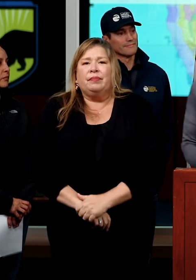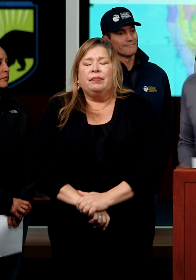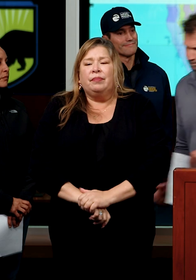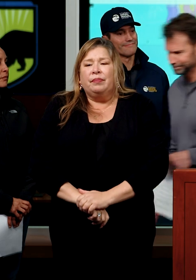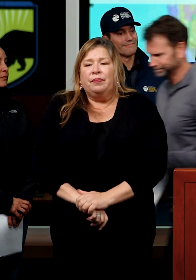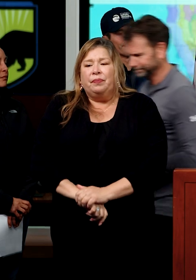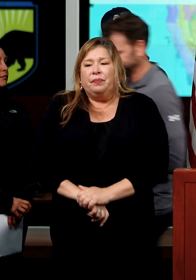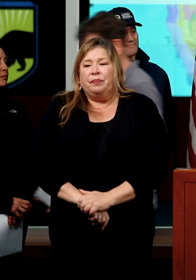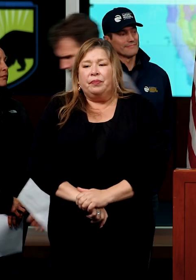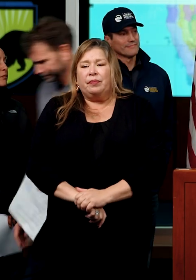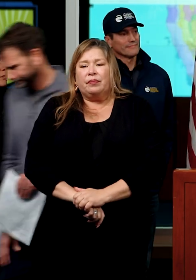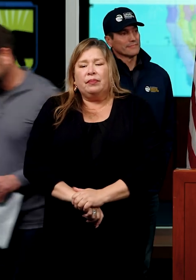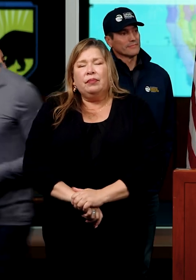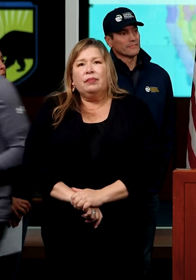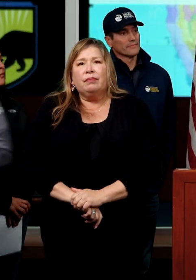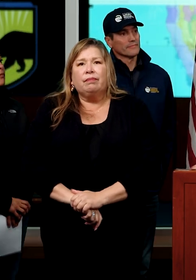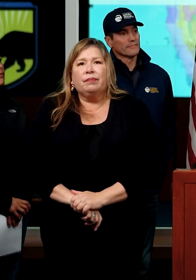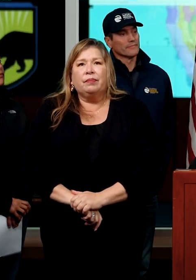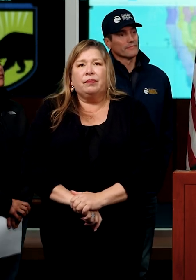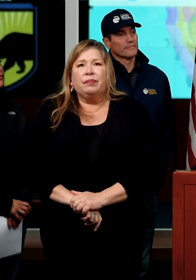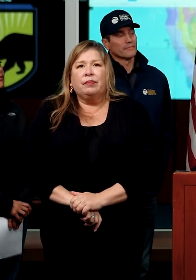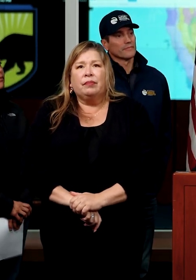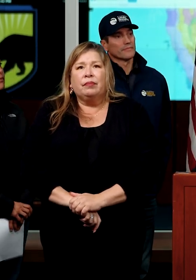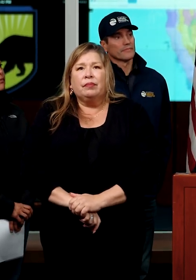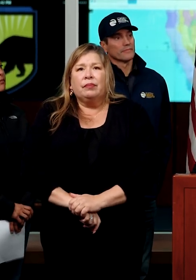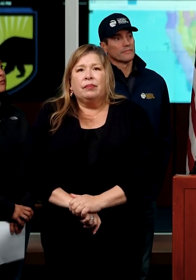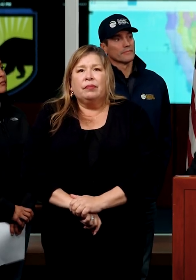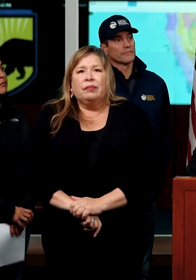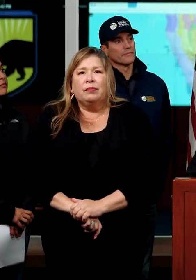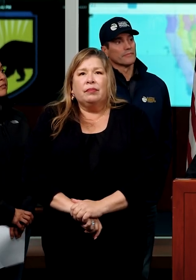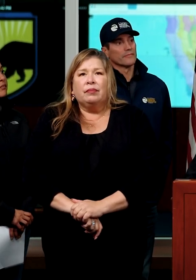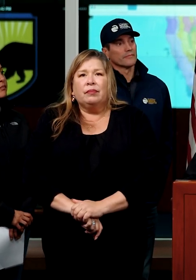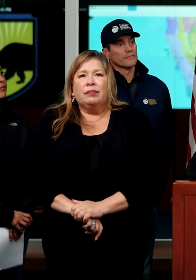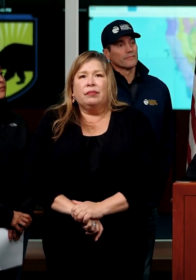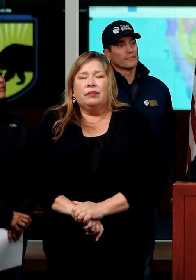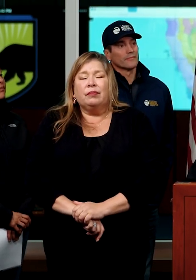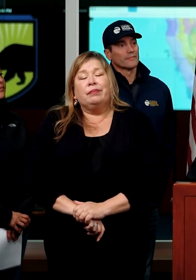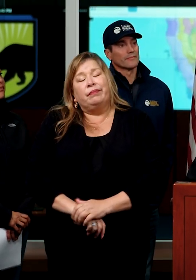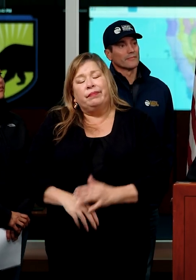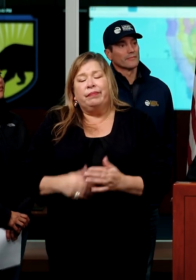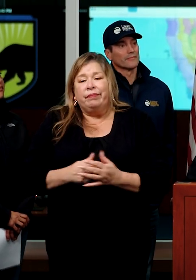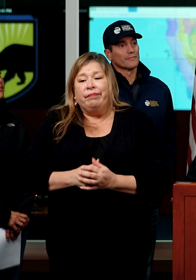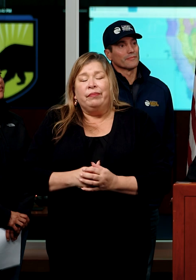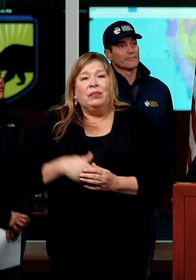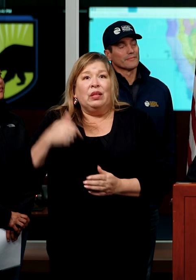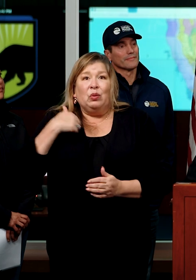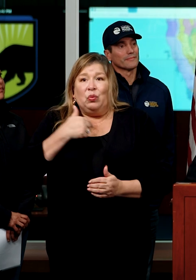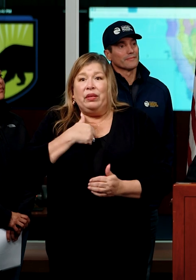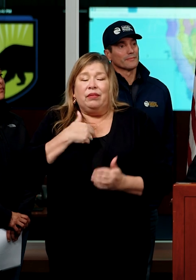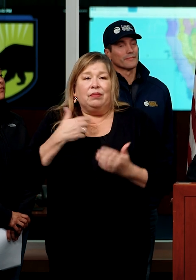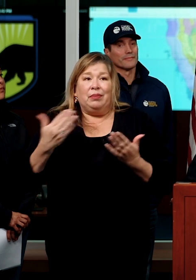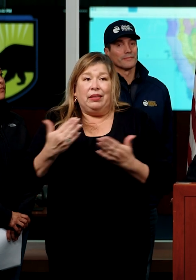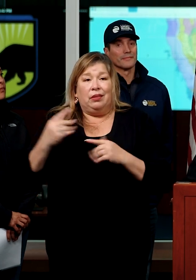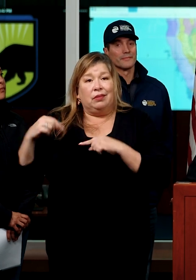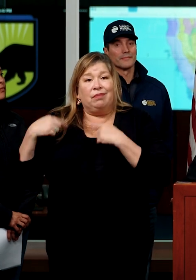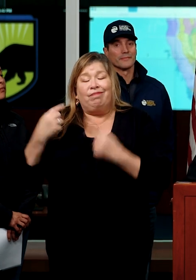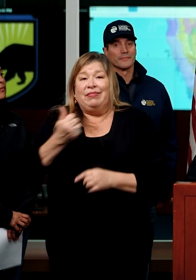Governor, I appreciate it. So, you know, we've been at this how many days and